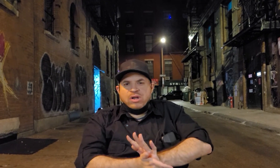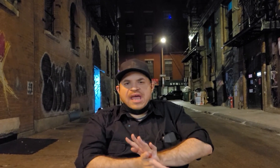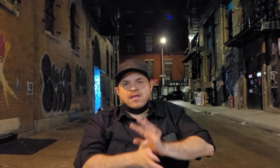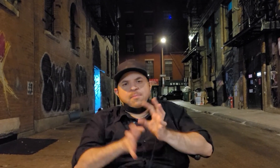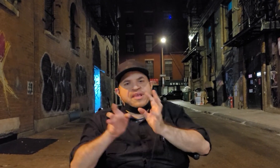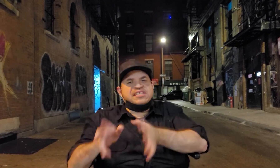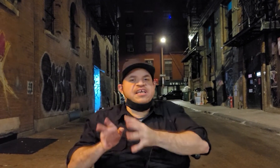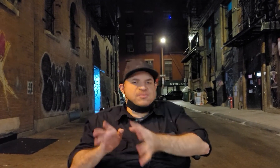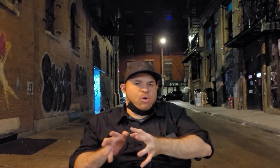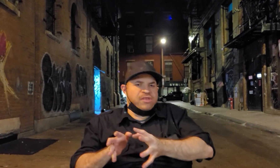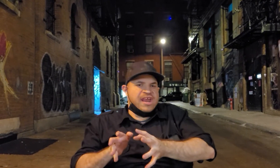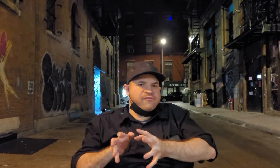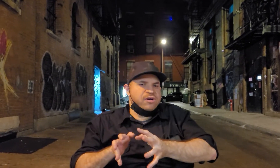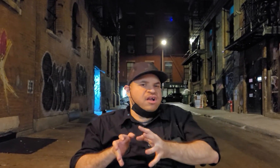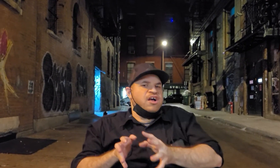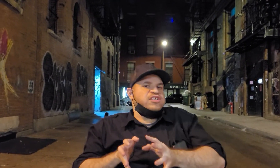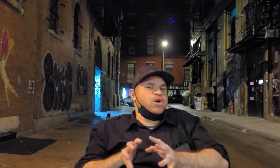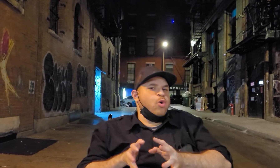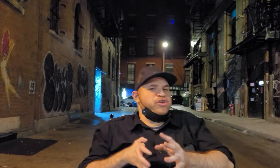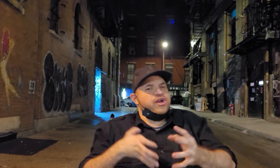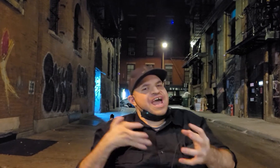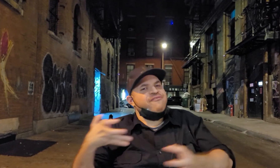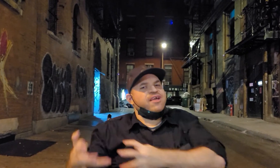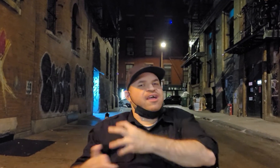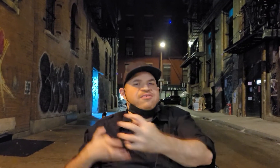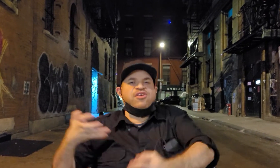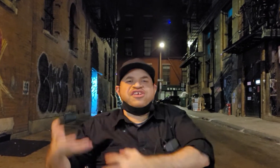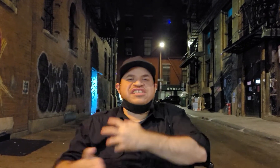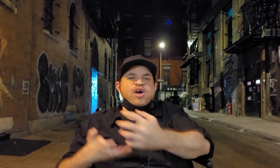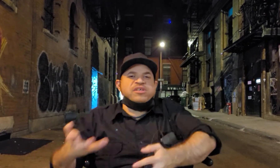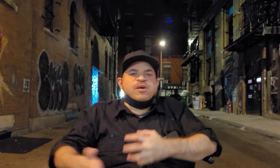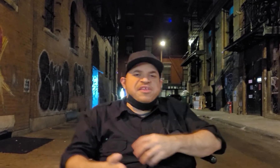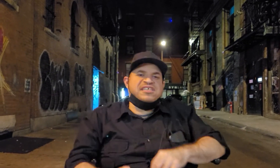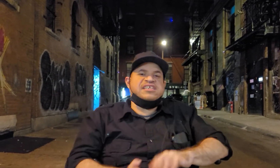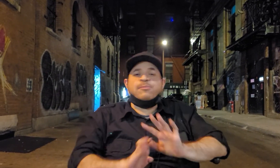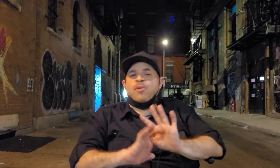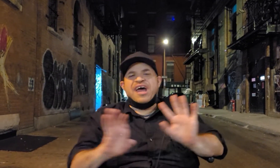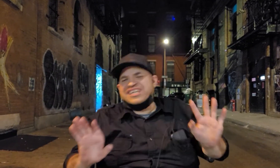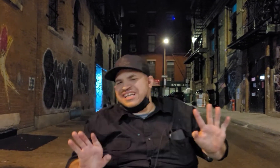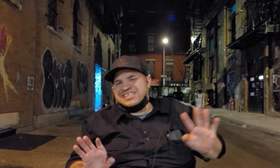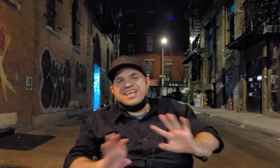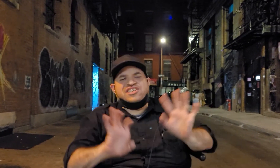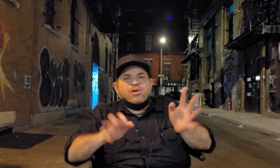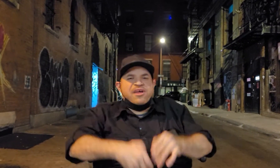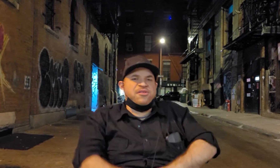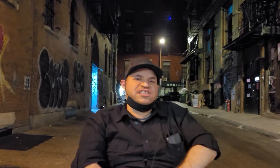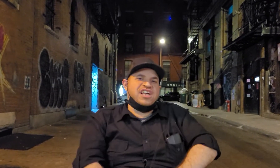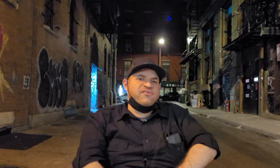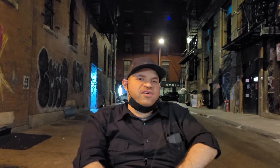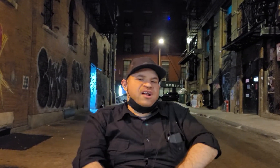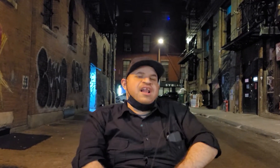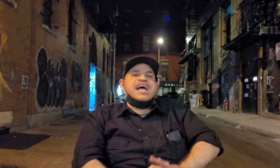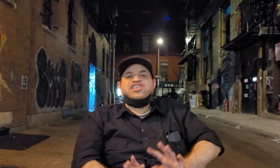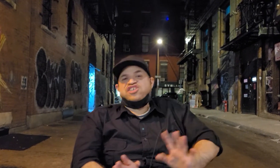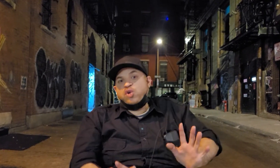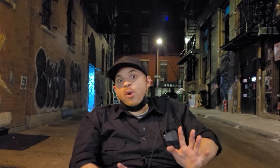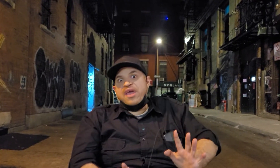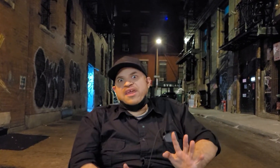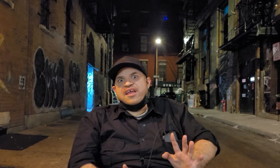like pcs more than ever so you're gonna have to you just deal with some of these things i'm talking about ssds and all that other stuff that's just the way it is